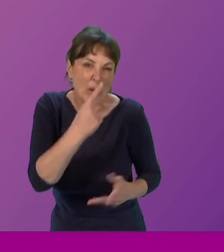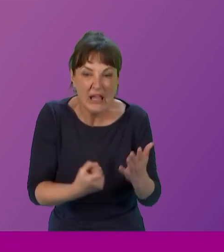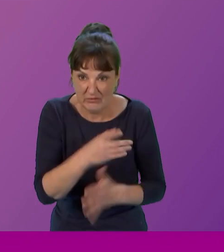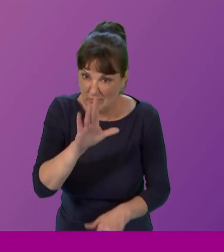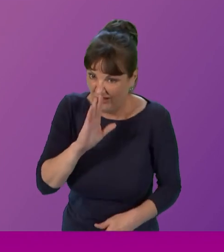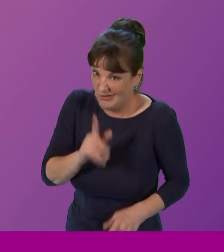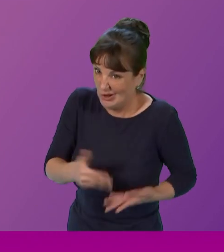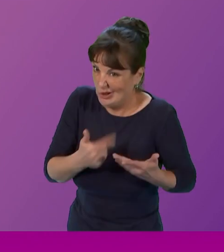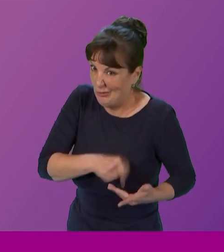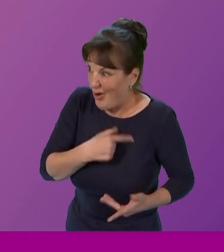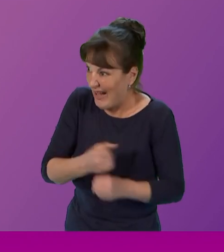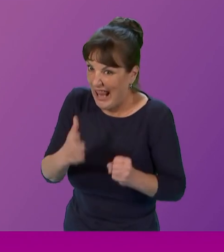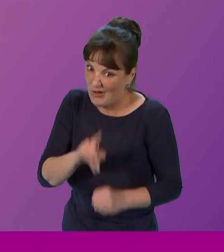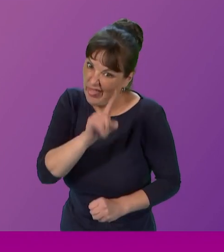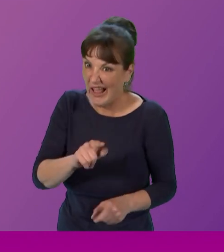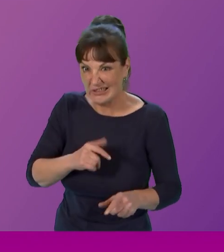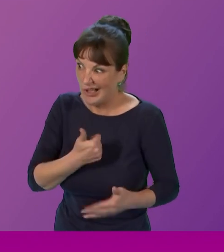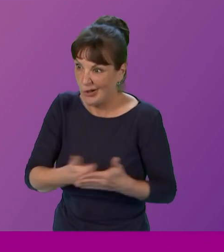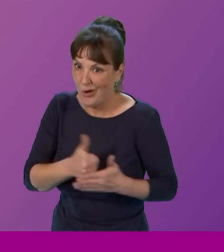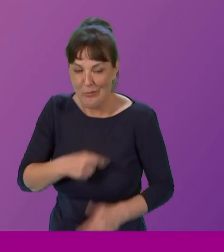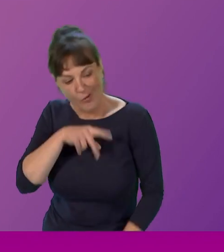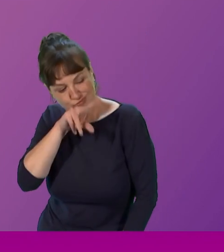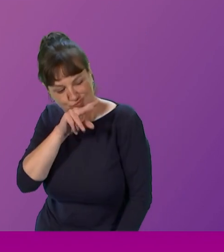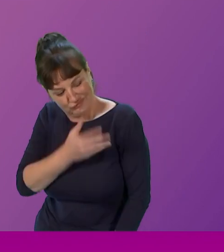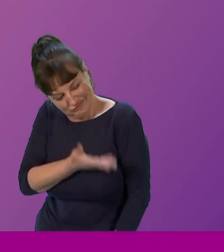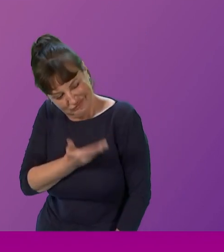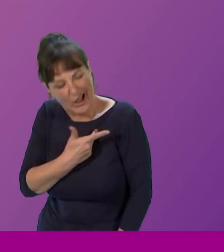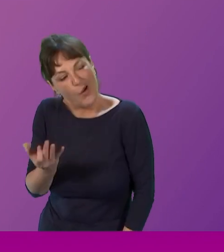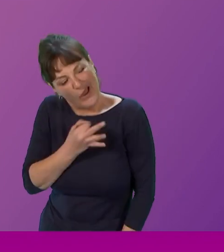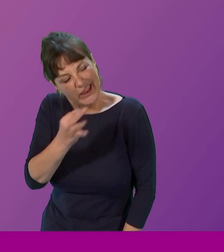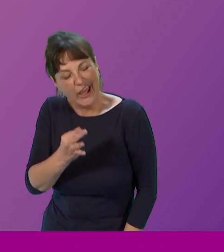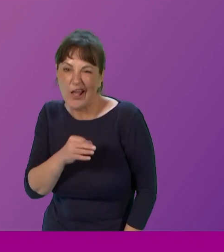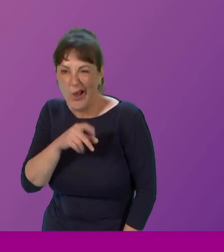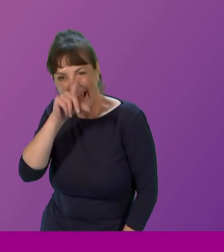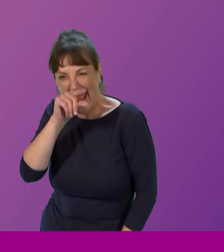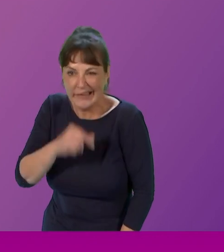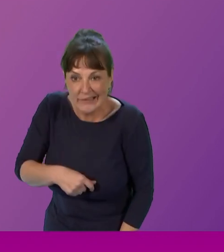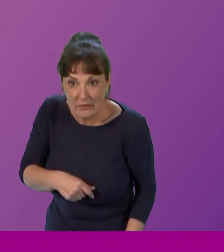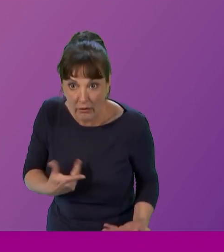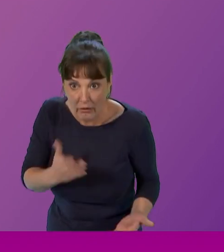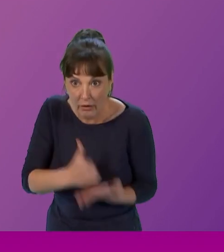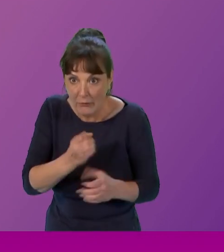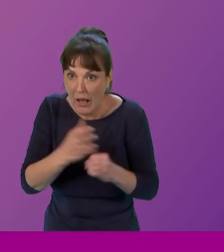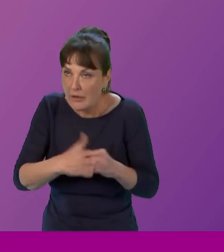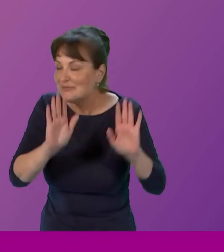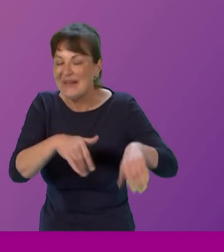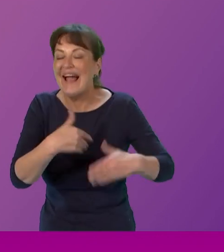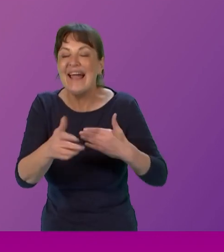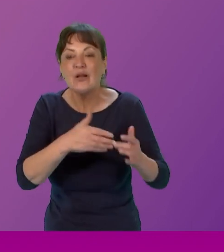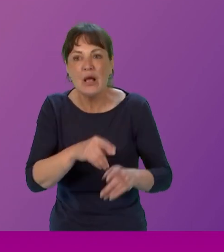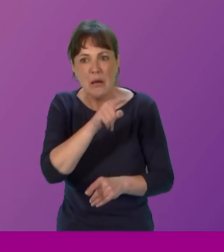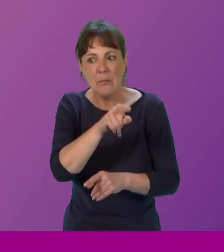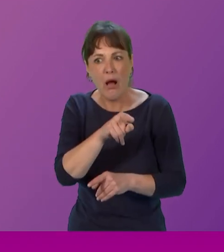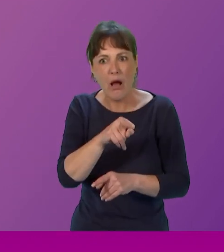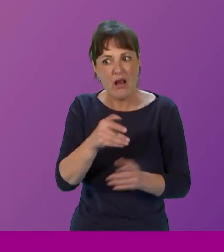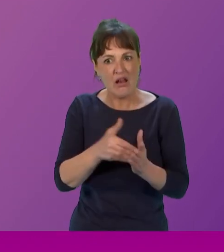Don't you tell hen. Mary, you go in hen. And, but now, now they can get, they can reach right into it in a way that they